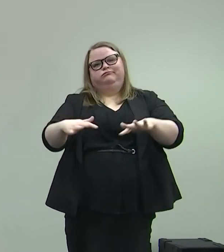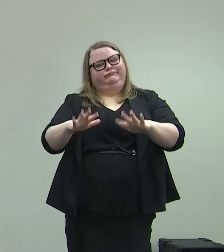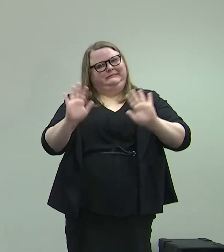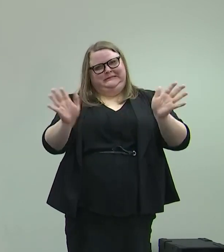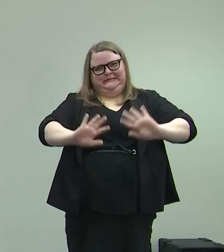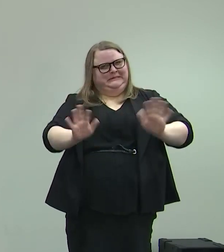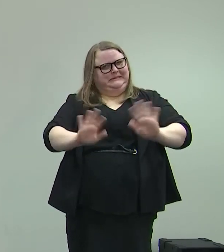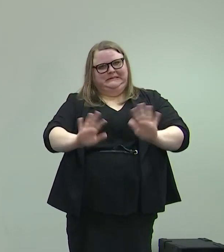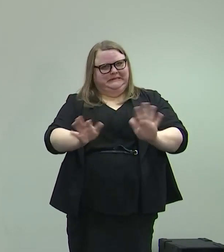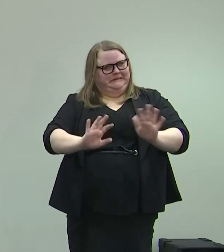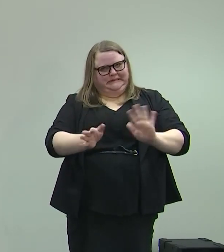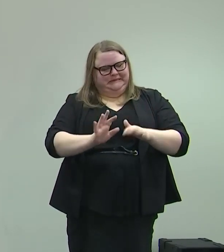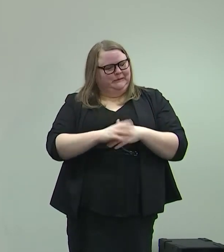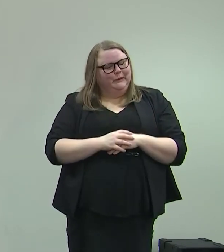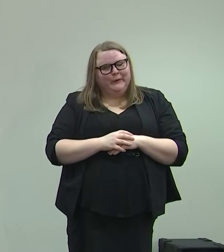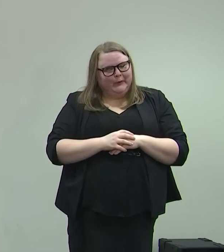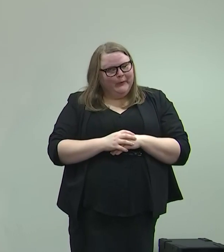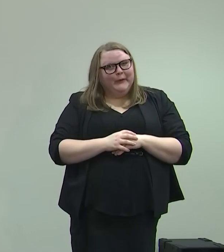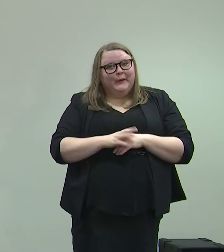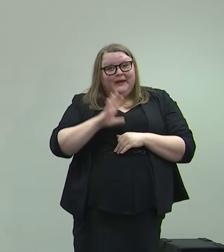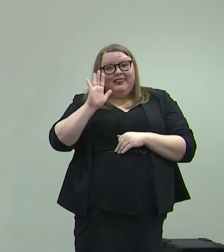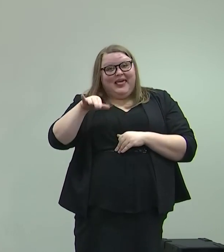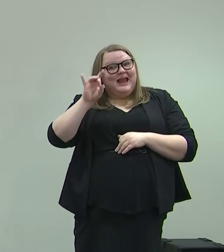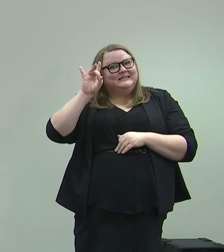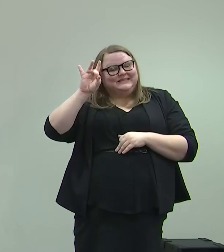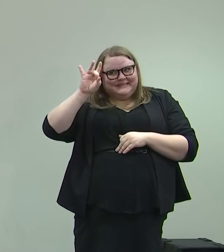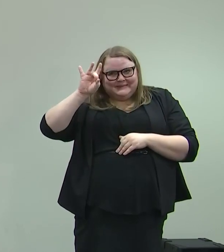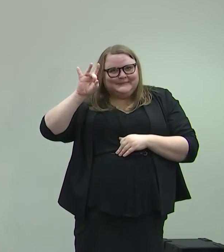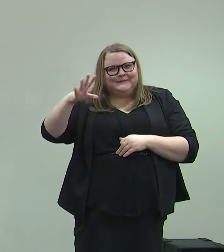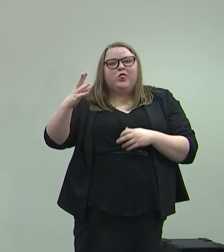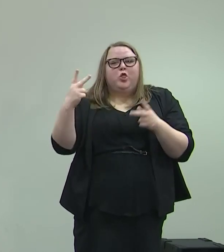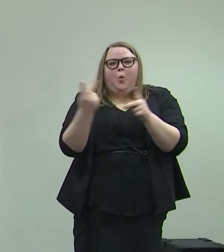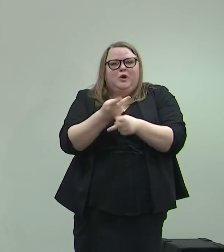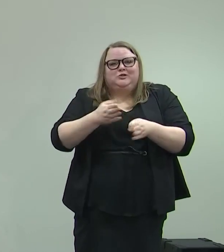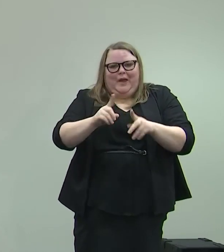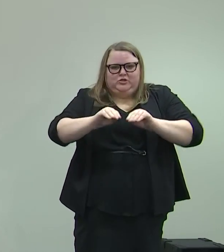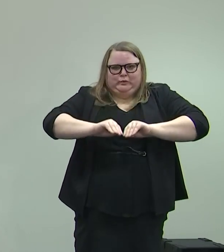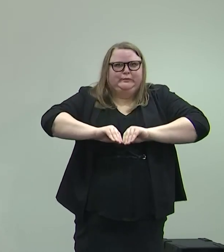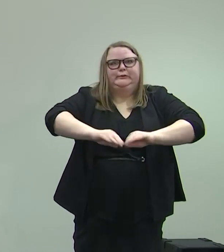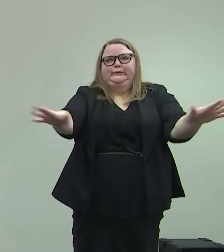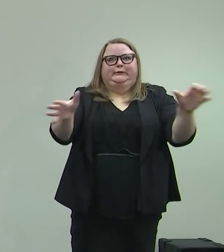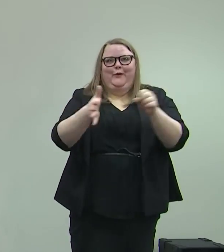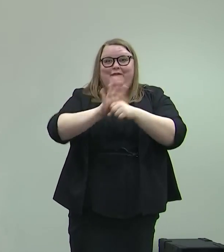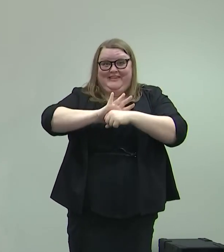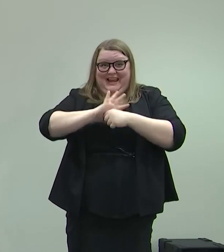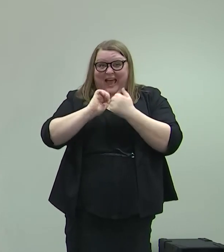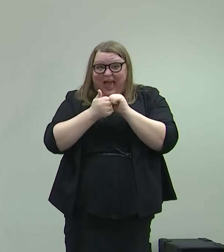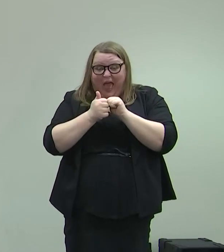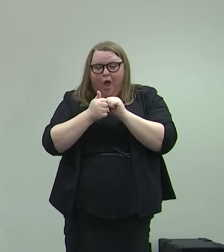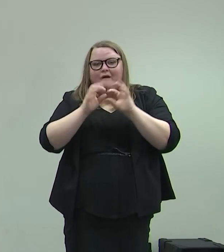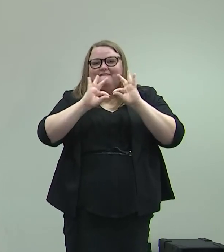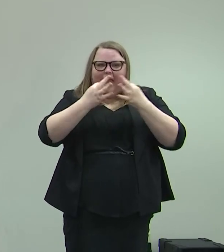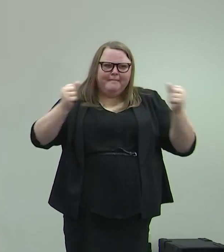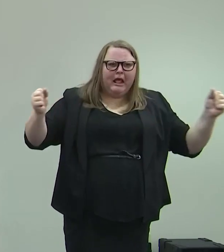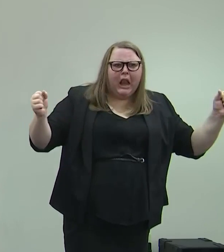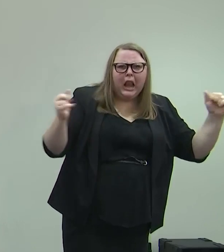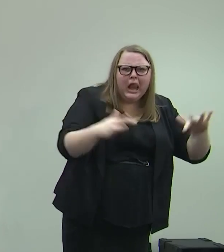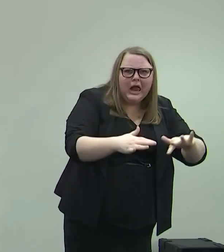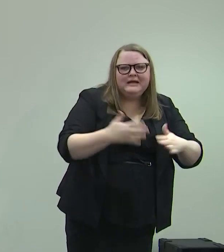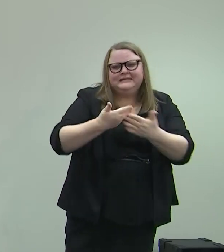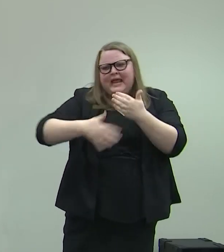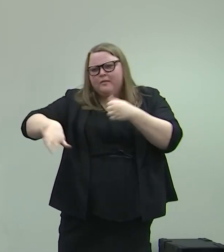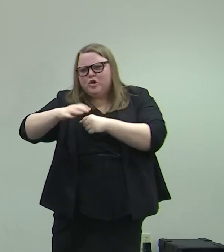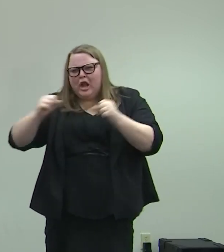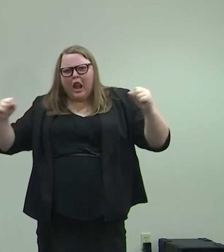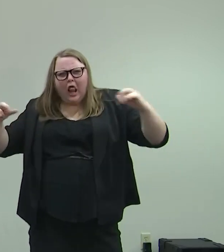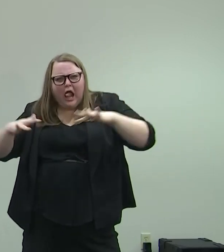single most expansive spread of the COVID virus, is the family gatherings and the neighborhood gatherings that are done